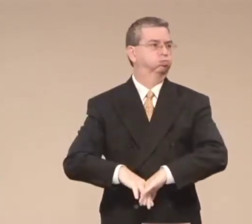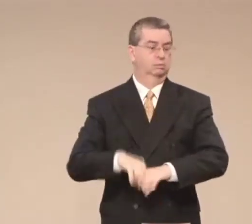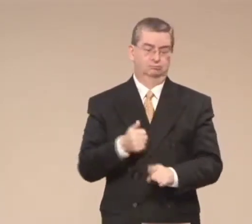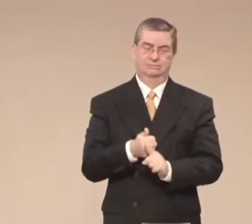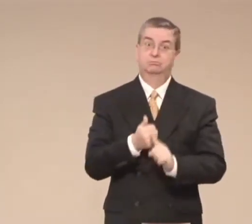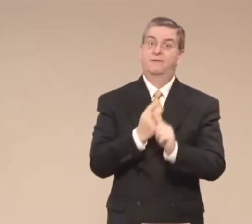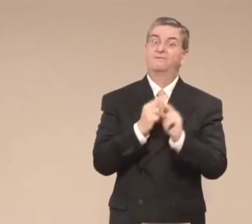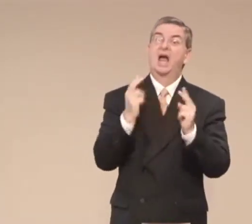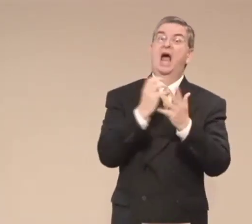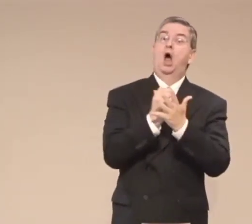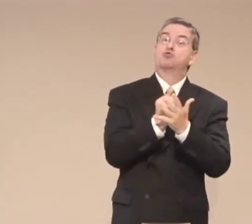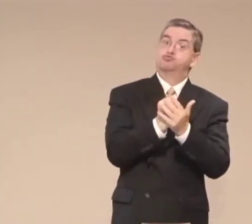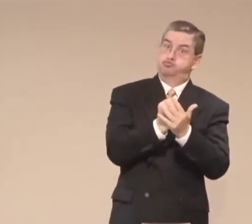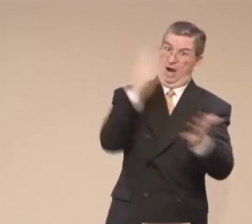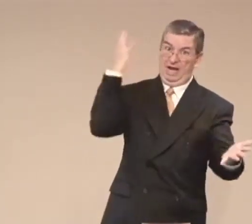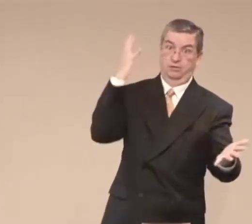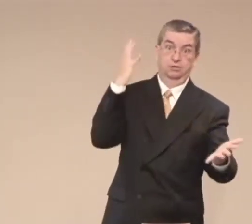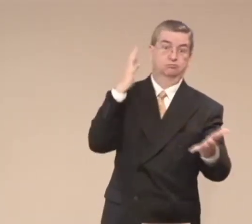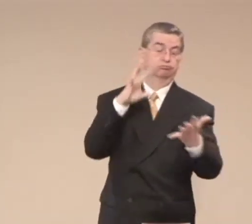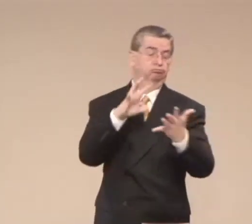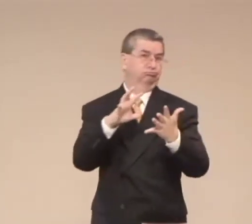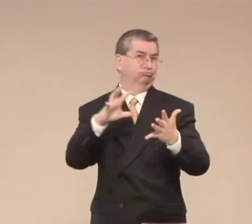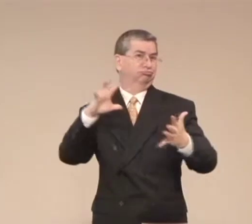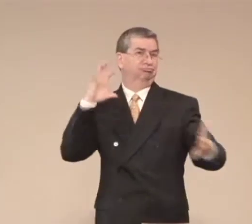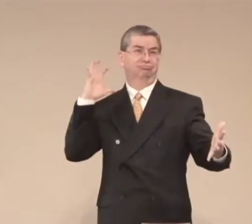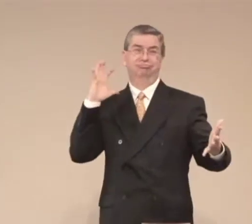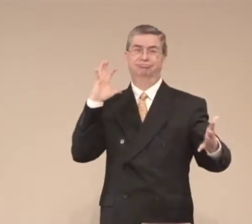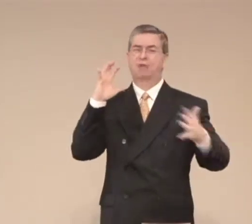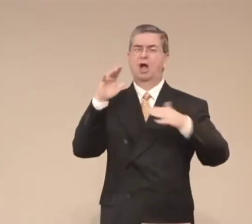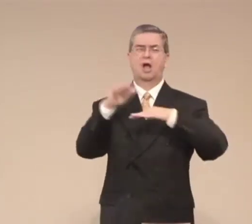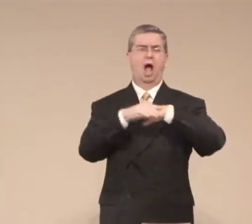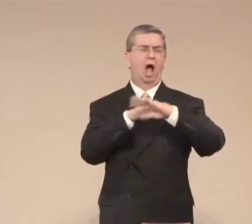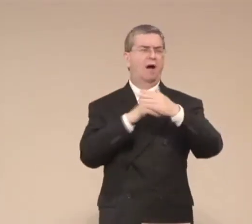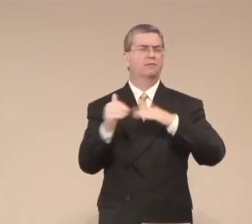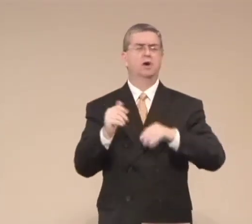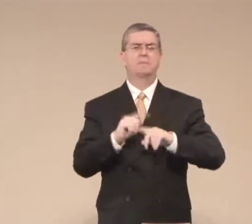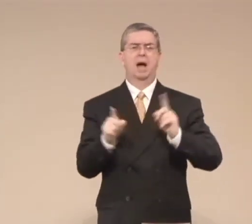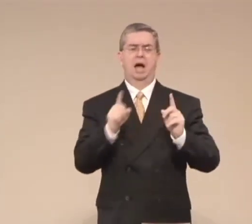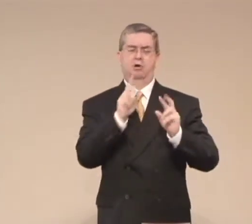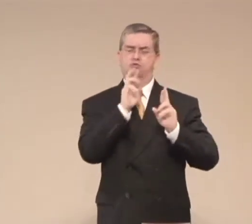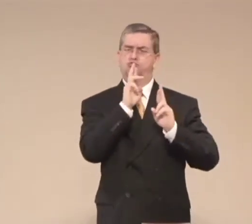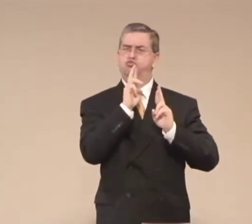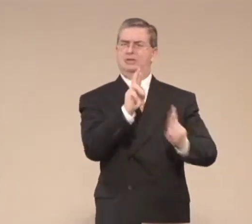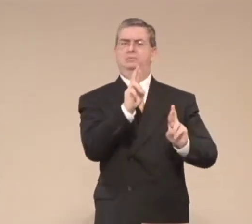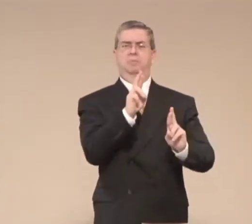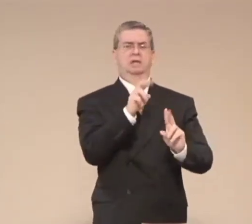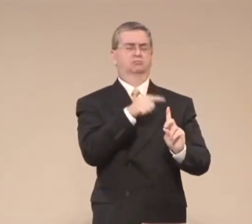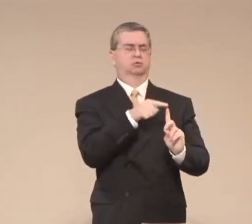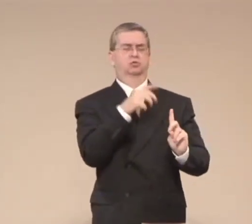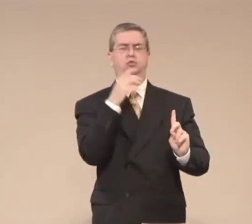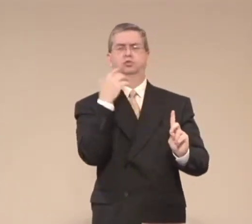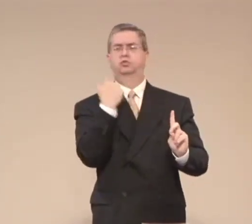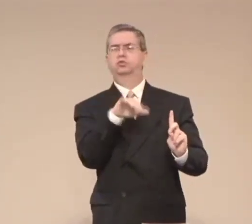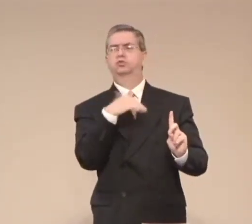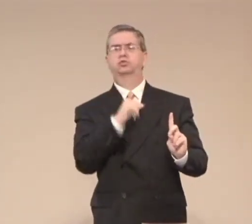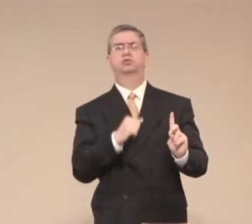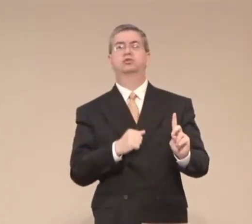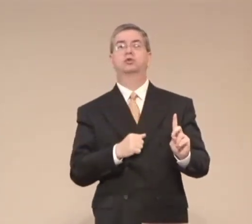Now, Job was a very wealthy man, but God left his company to collapse.